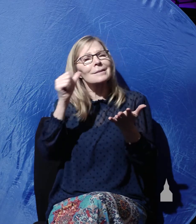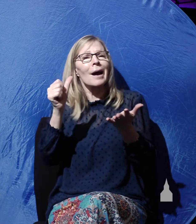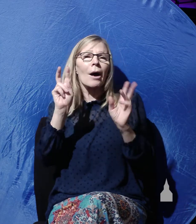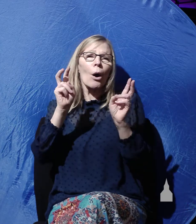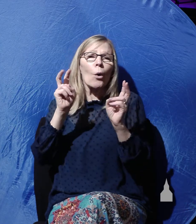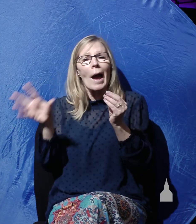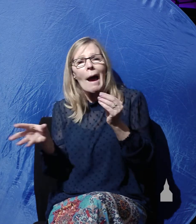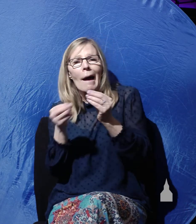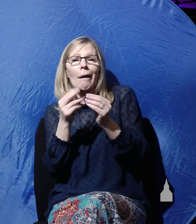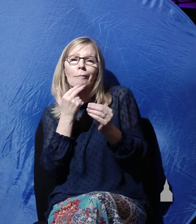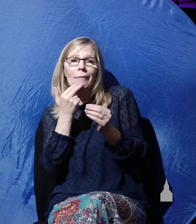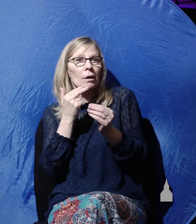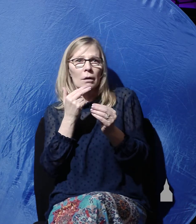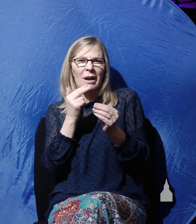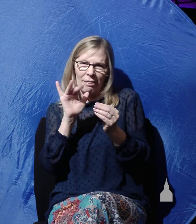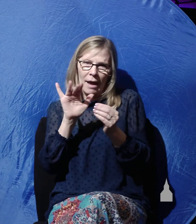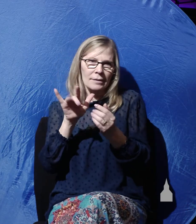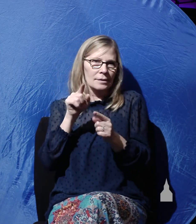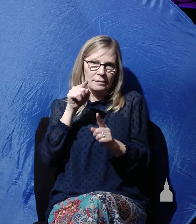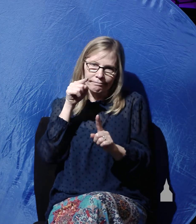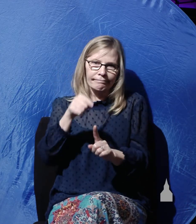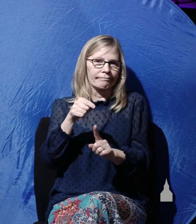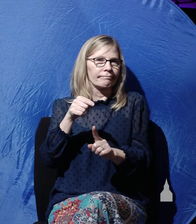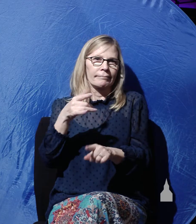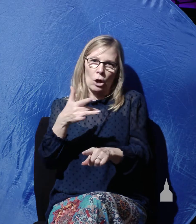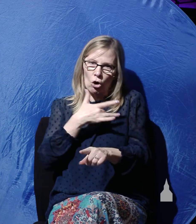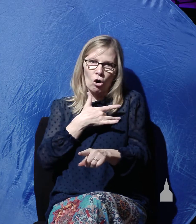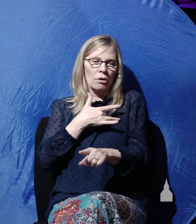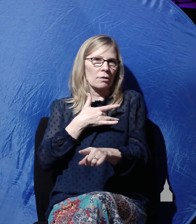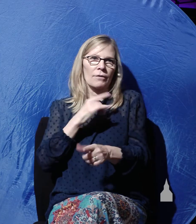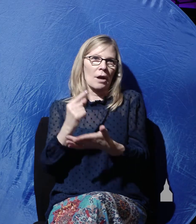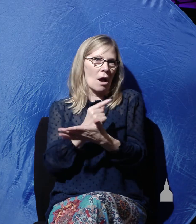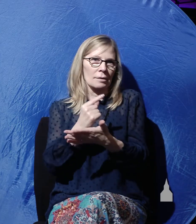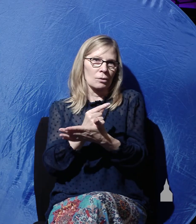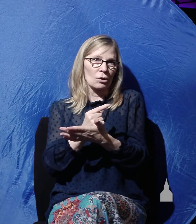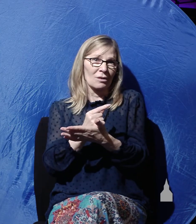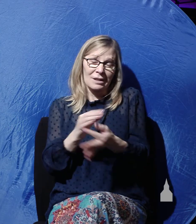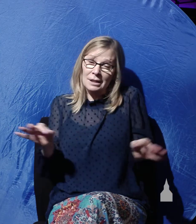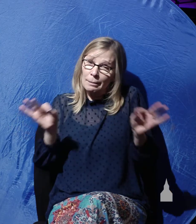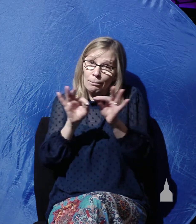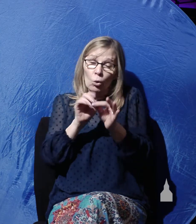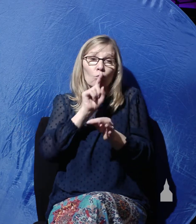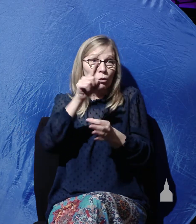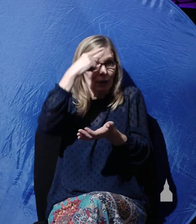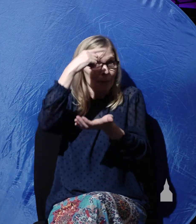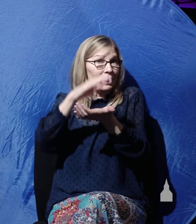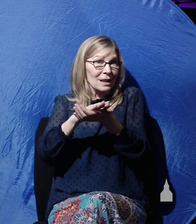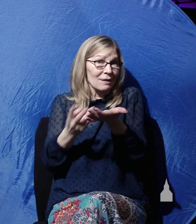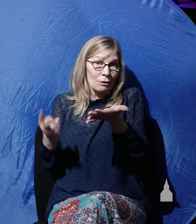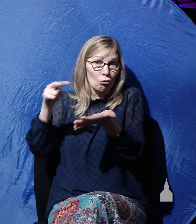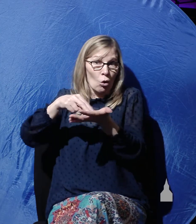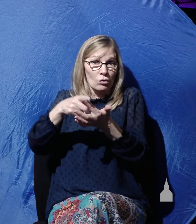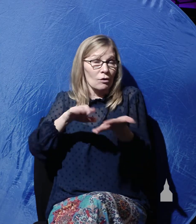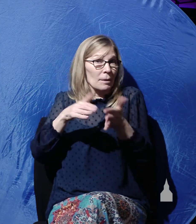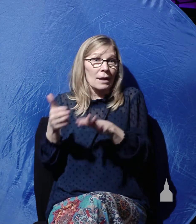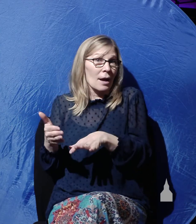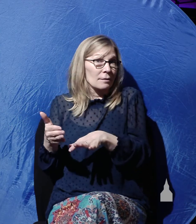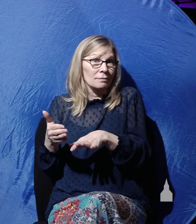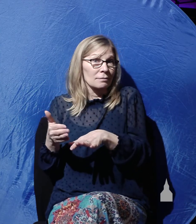it's at the heart of it. And it is critical that we believe that he really rose from the dead. And it was critical that the